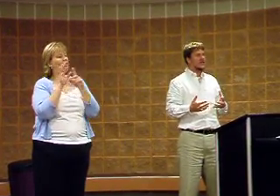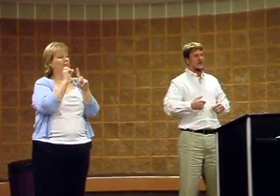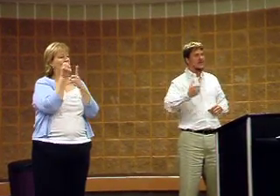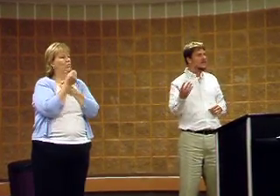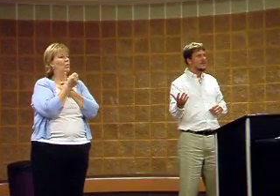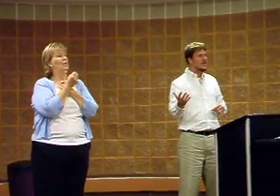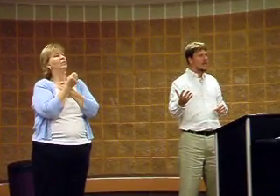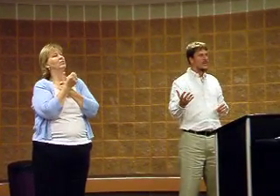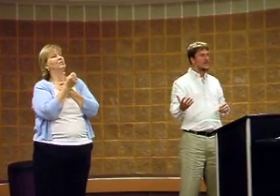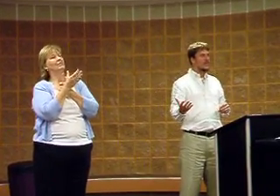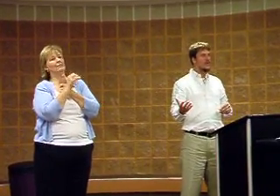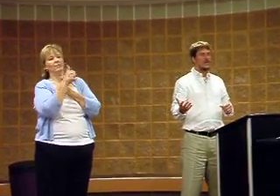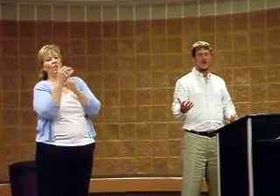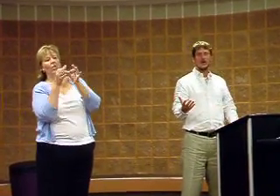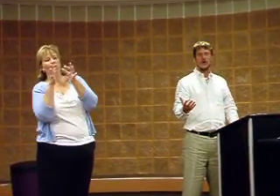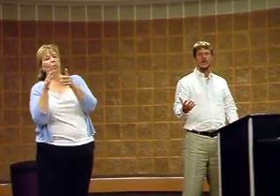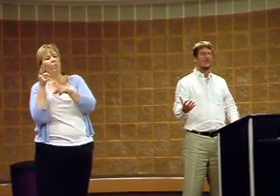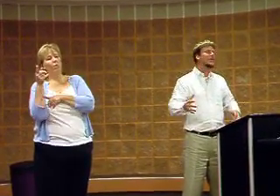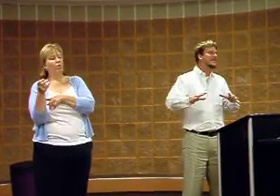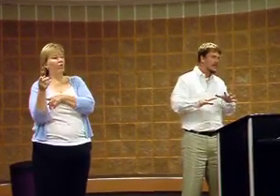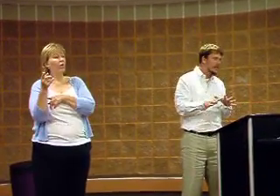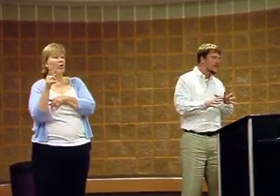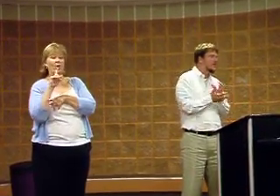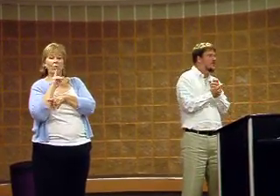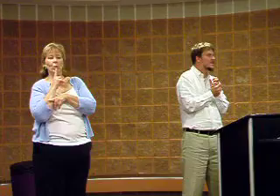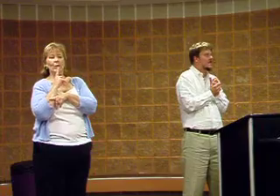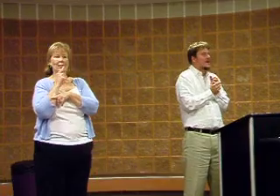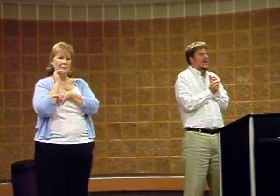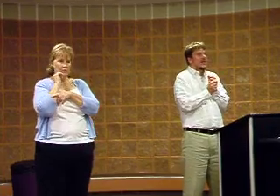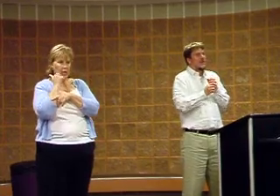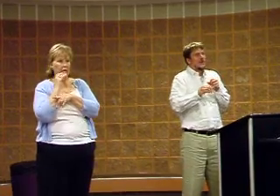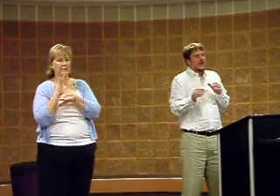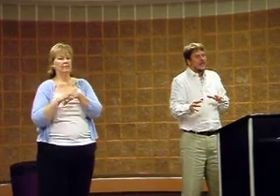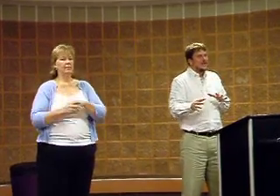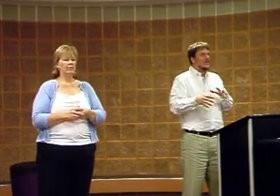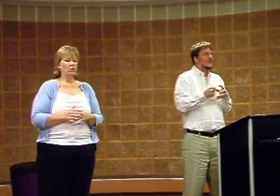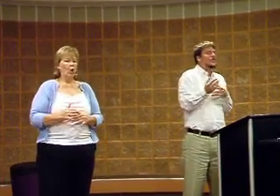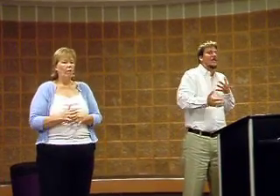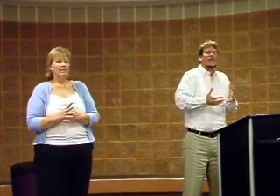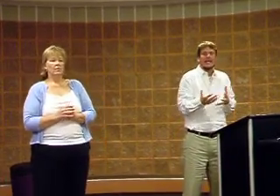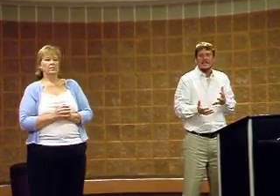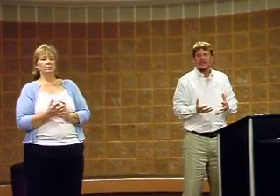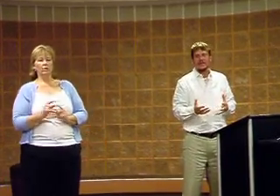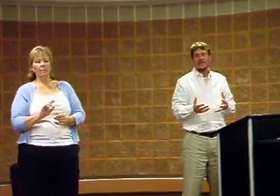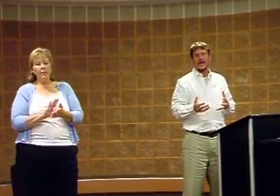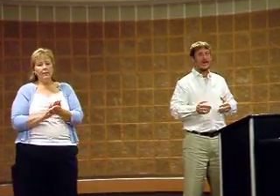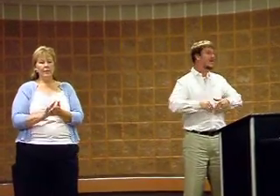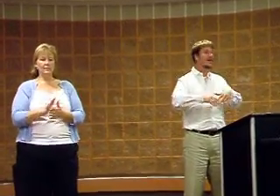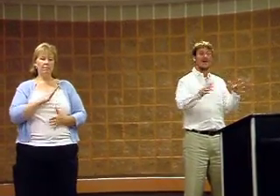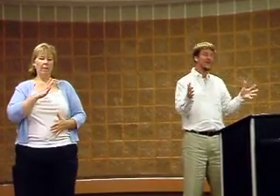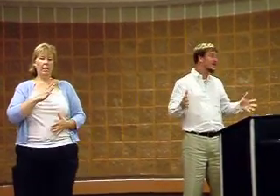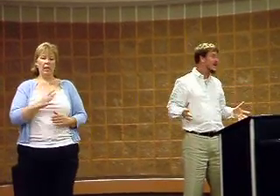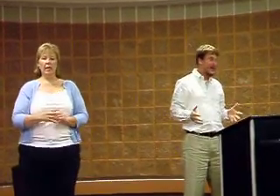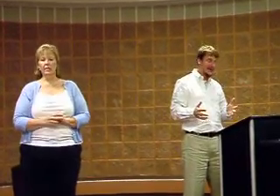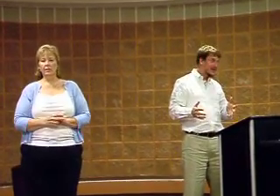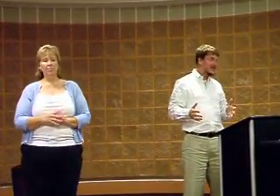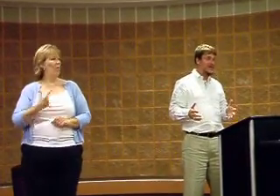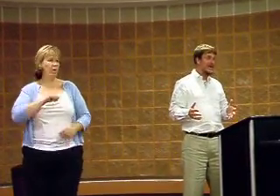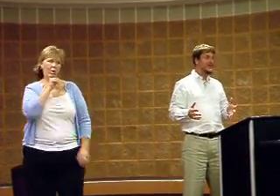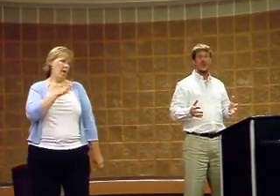there's another interpreter there who is really timid, who's nervous, and they're just trying to be nice and polite, and we are not polite. Sometimes we